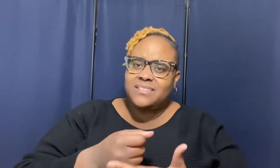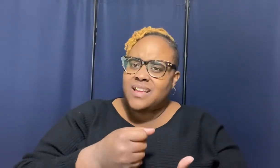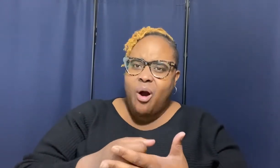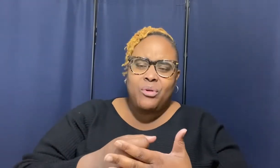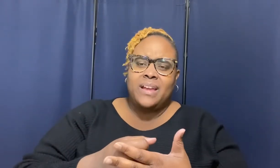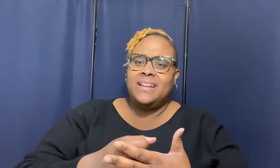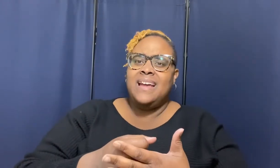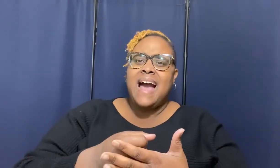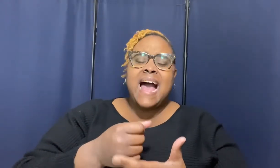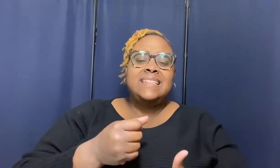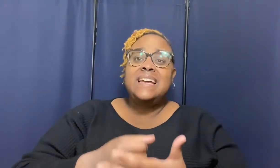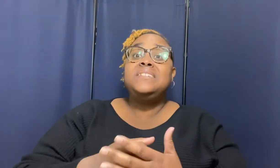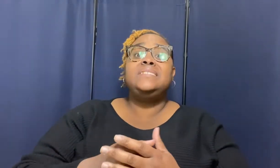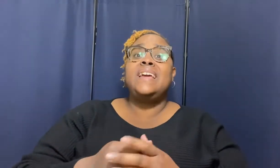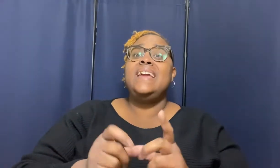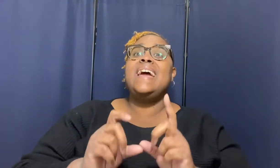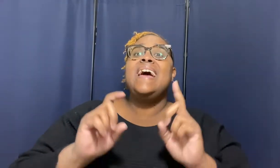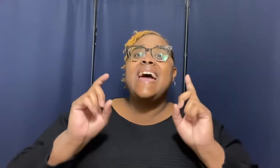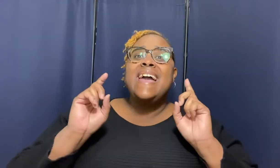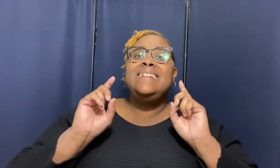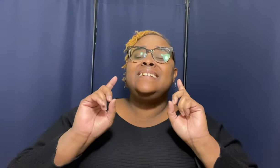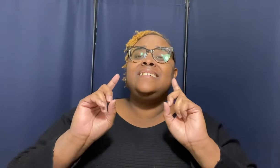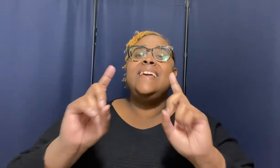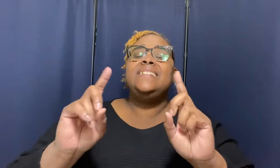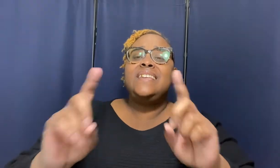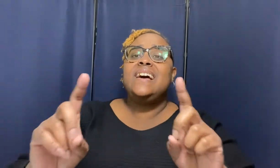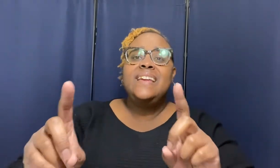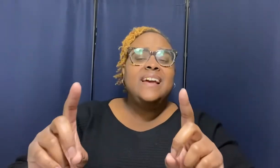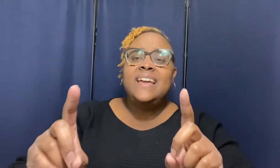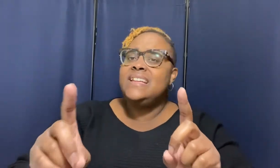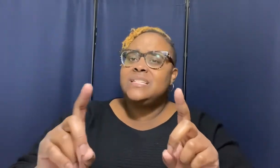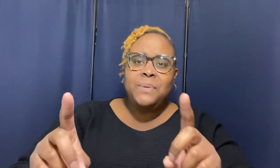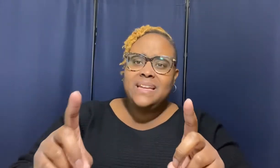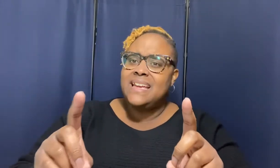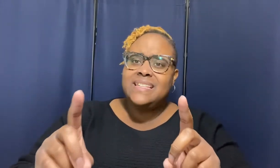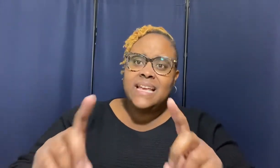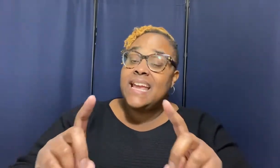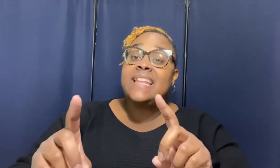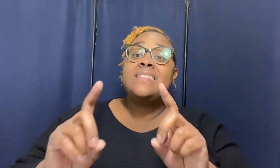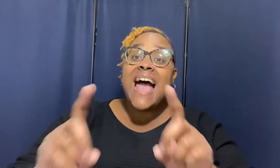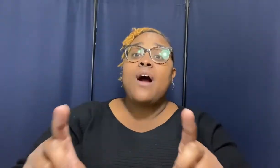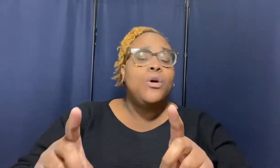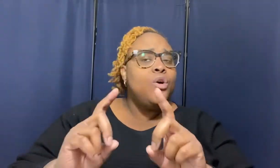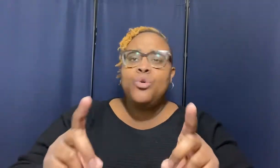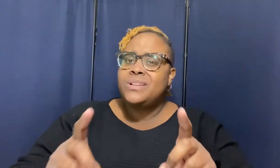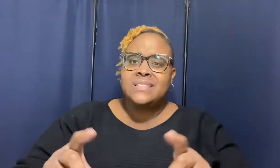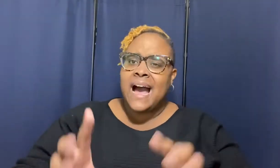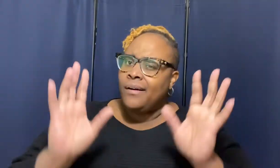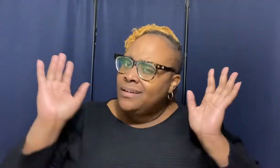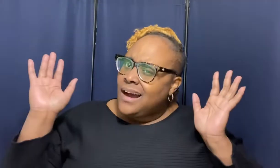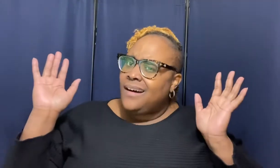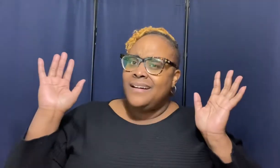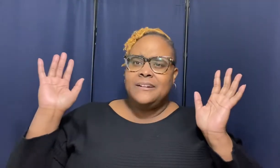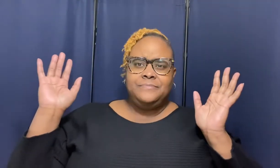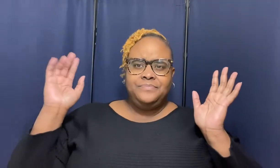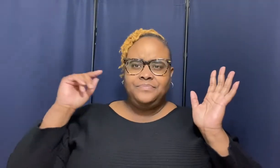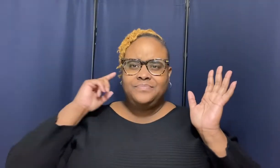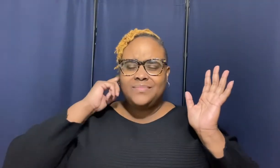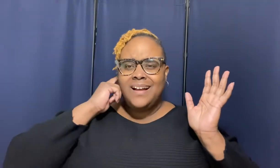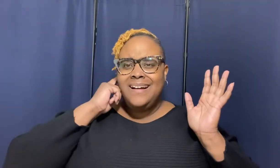talking isaiah state and he tell he he's speaking he said ain't thou who is thou god huh